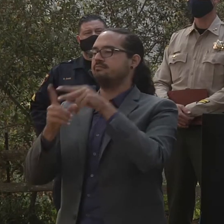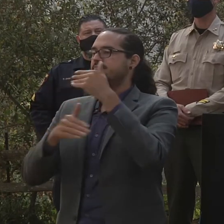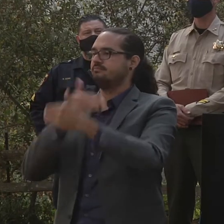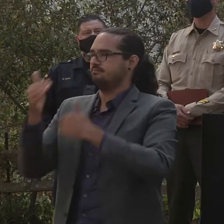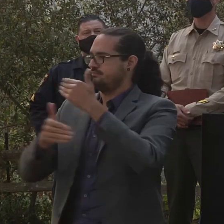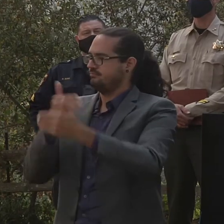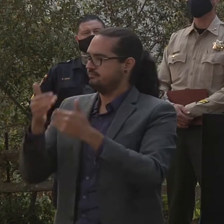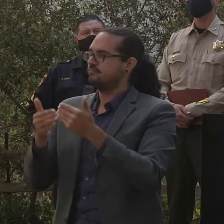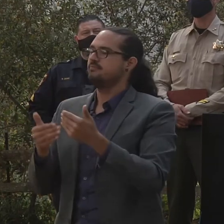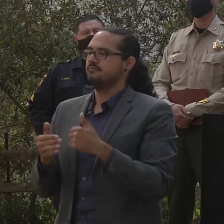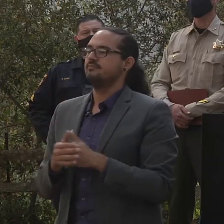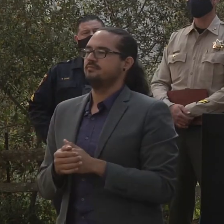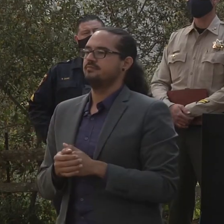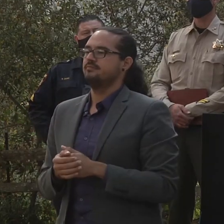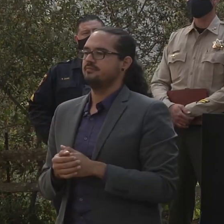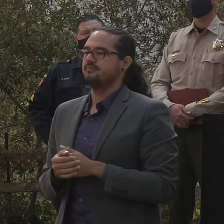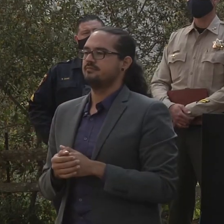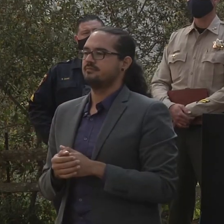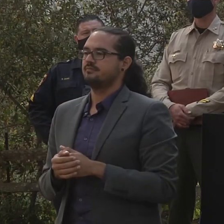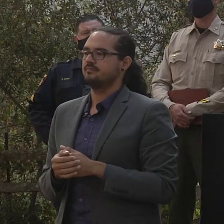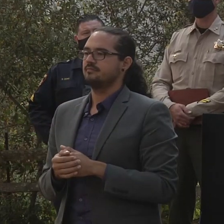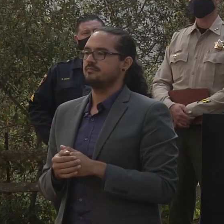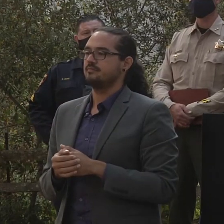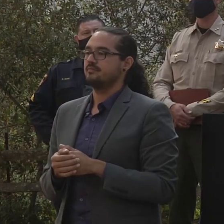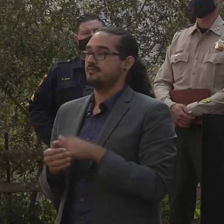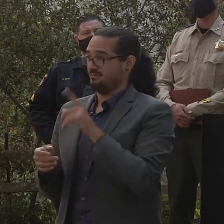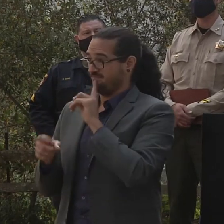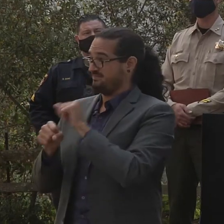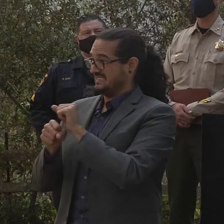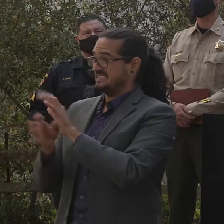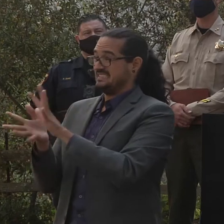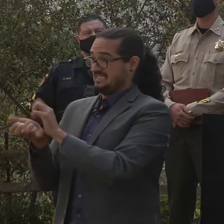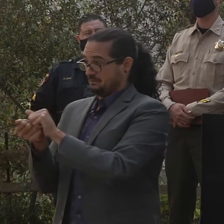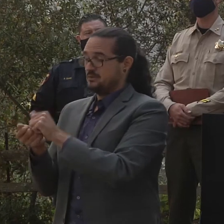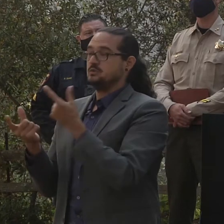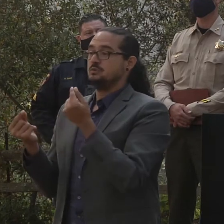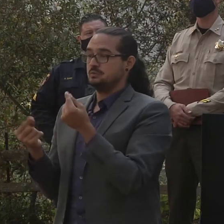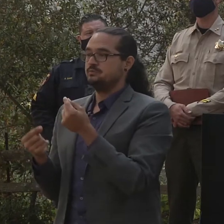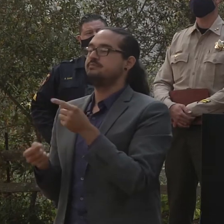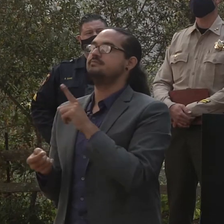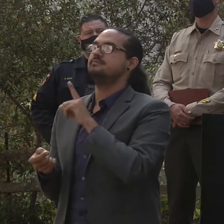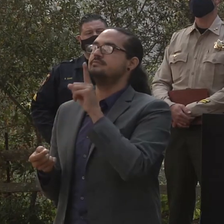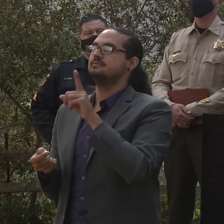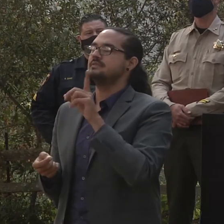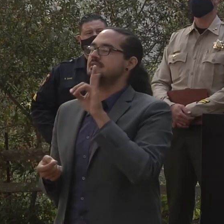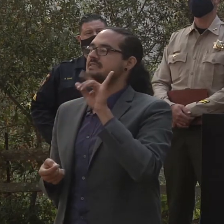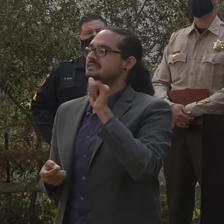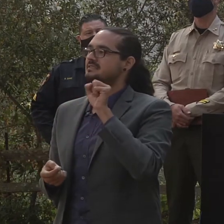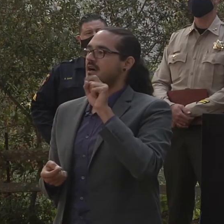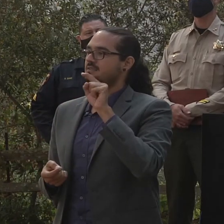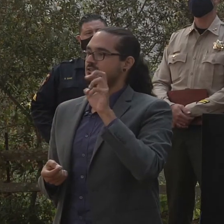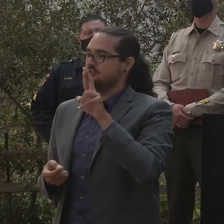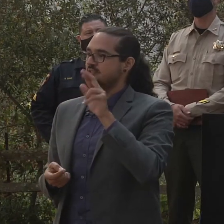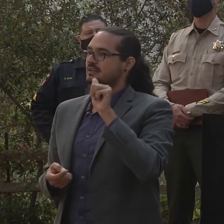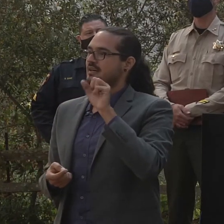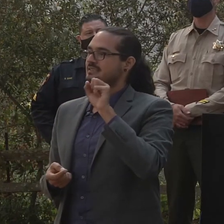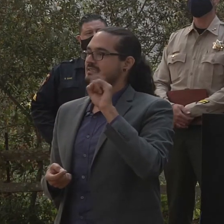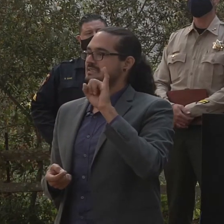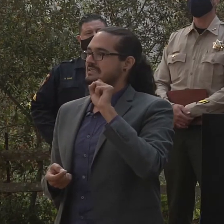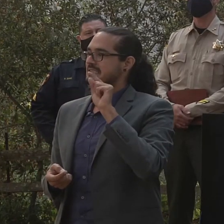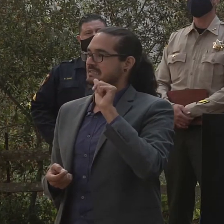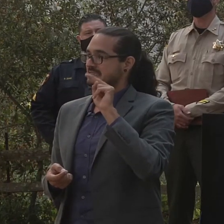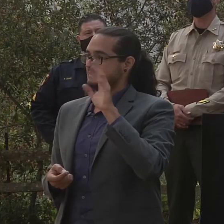if they're able to confirm their property has been damaged by going to disasterassistance.gov that's disasterassistance.gov.